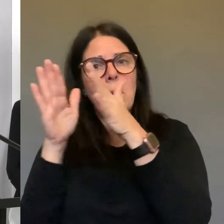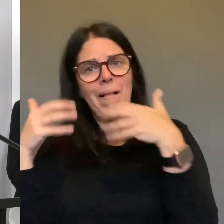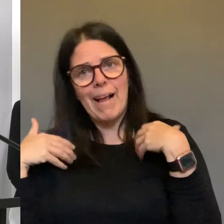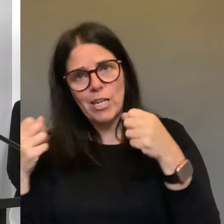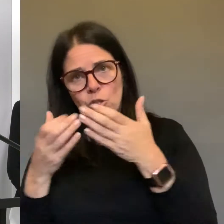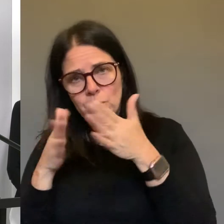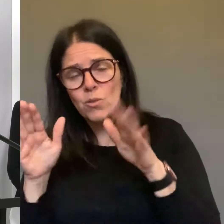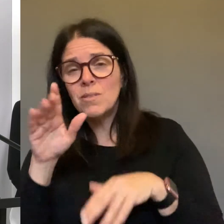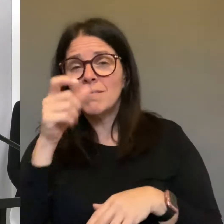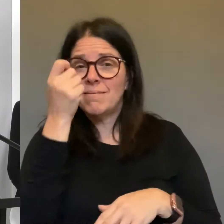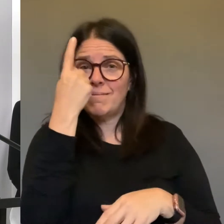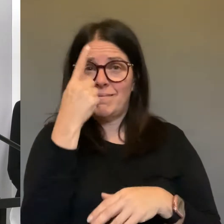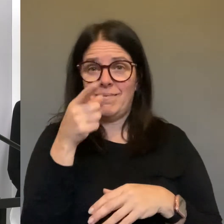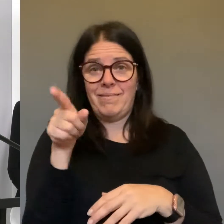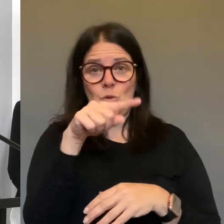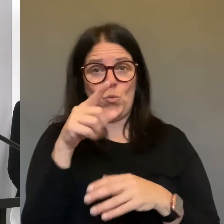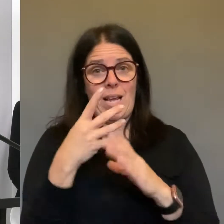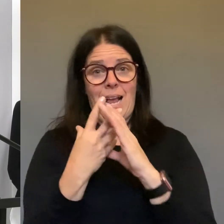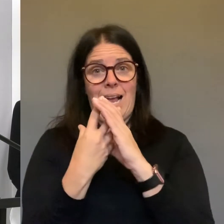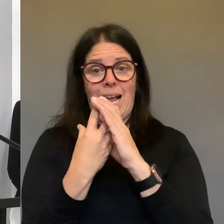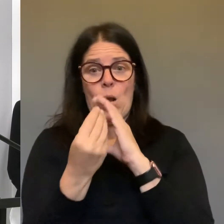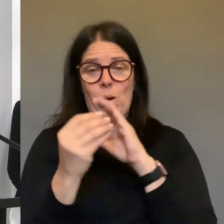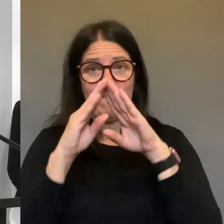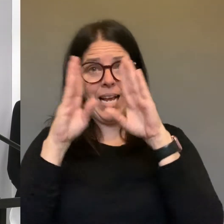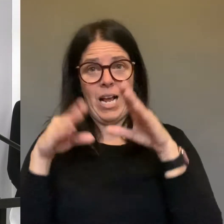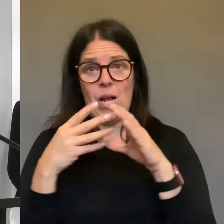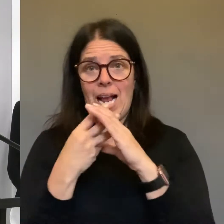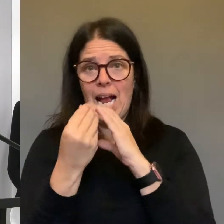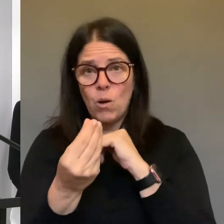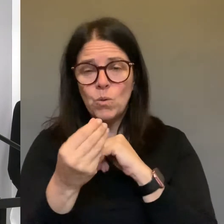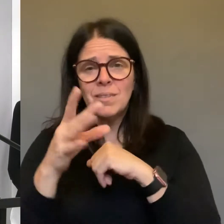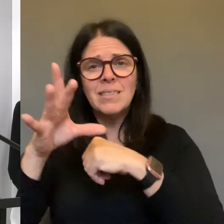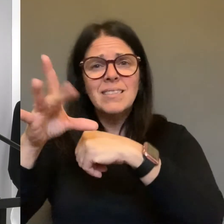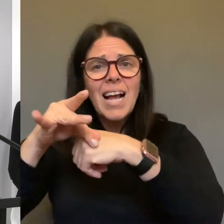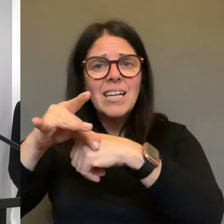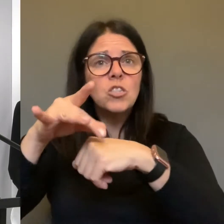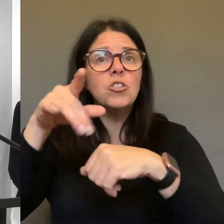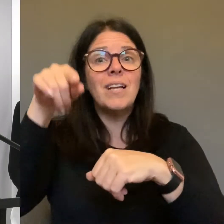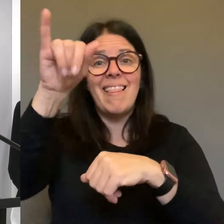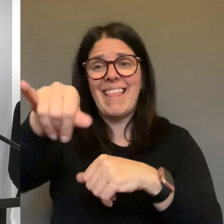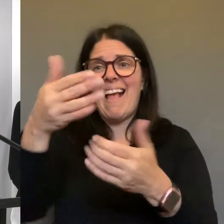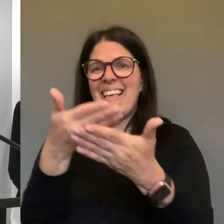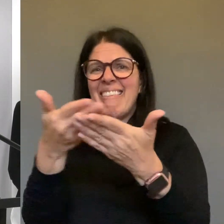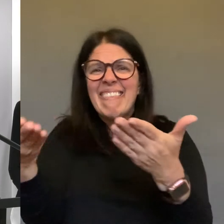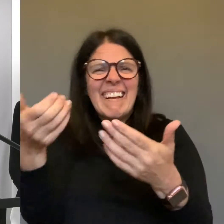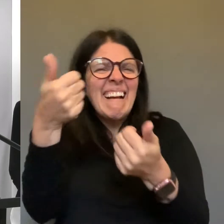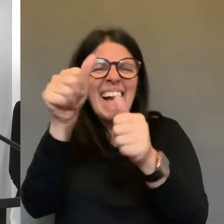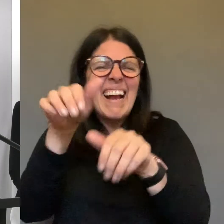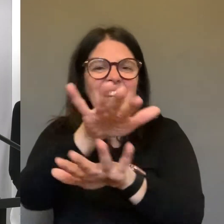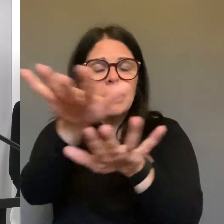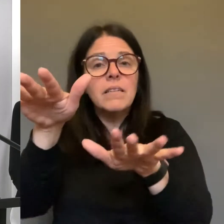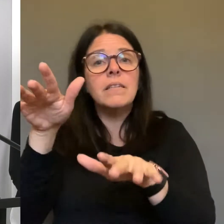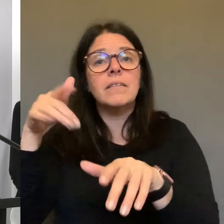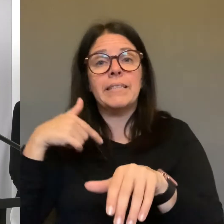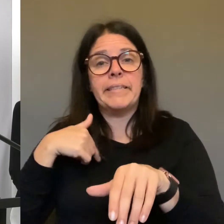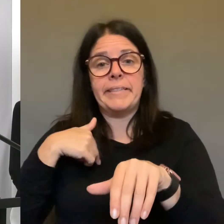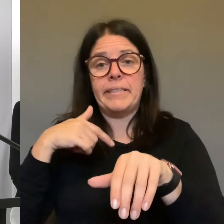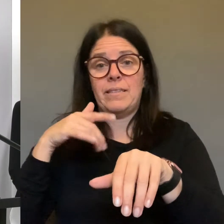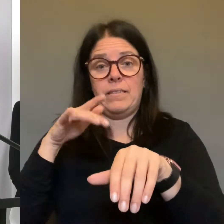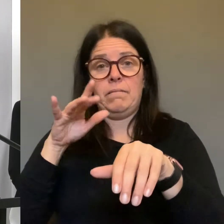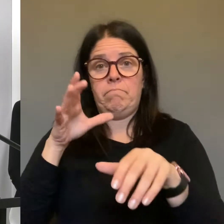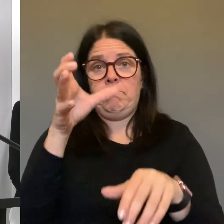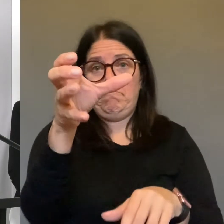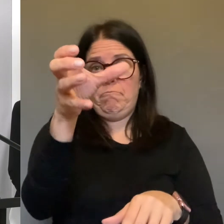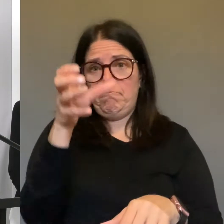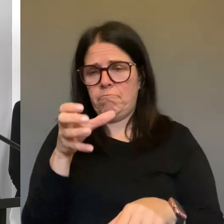outside is high. If you're touching surfaces that are touched by many individuals outside. The survivability of these